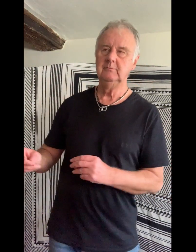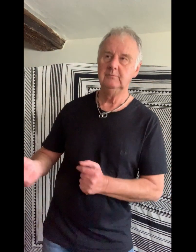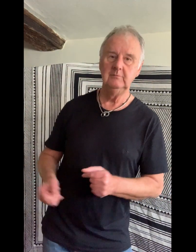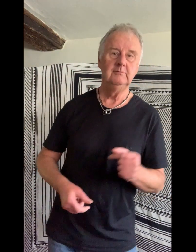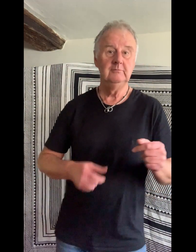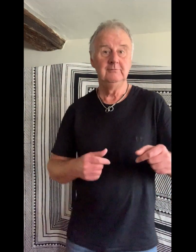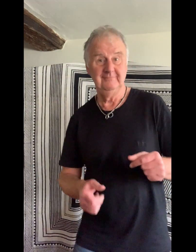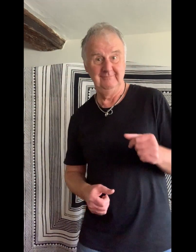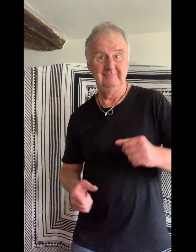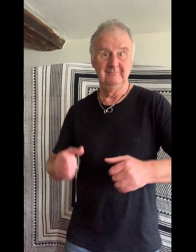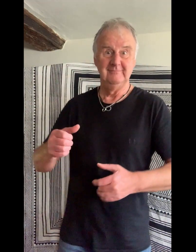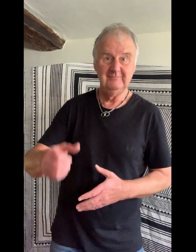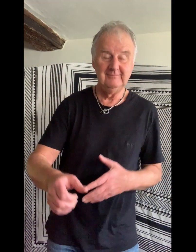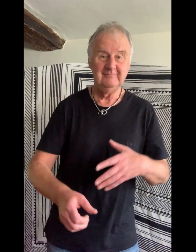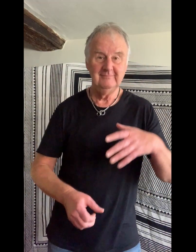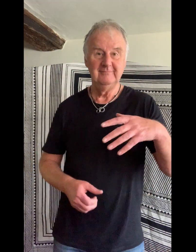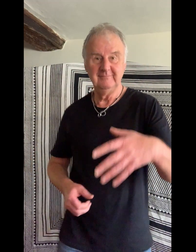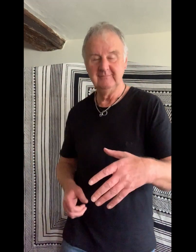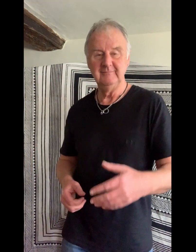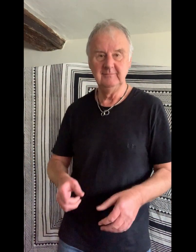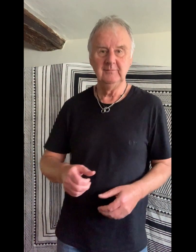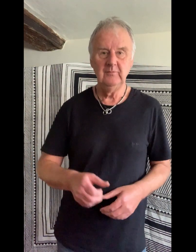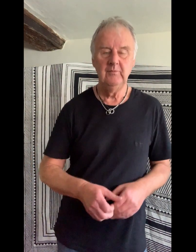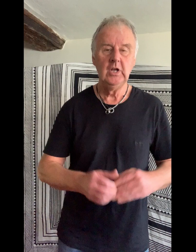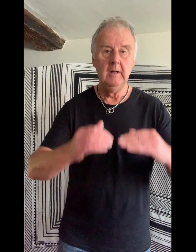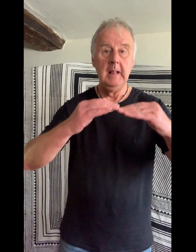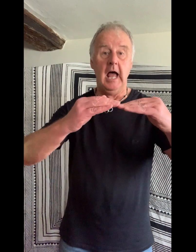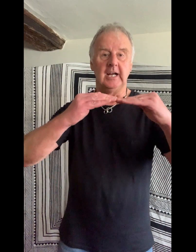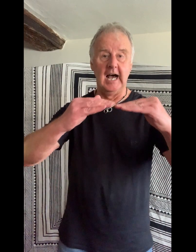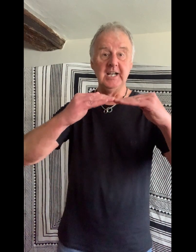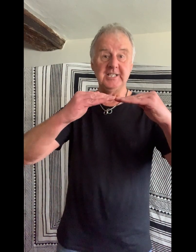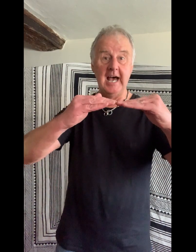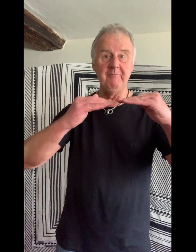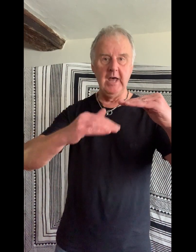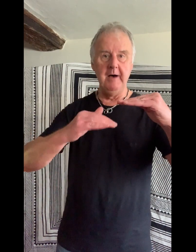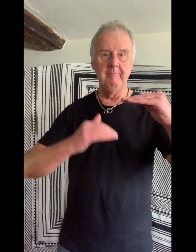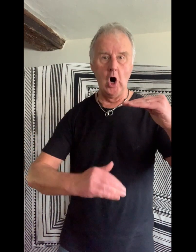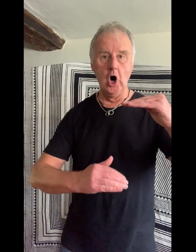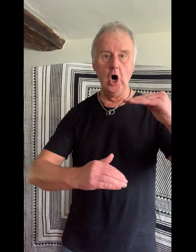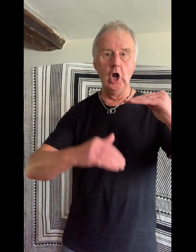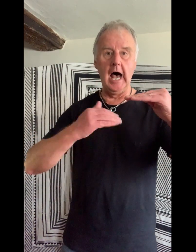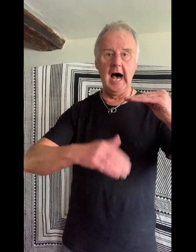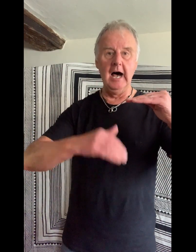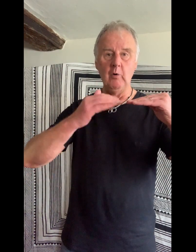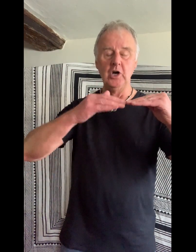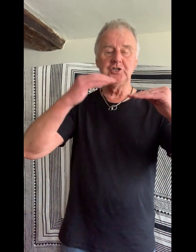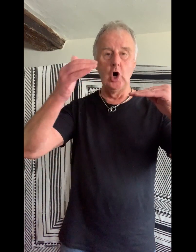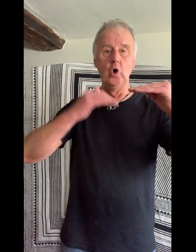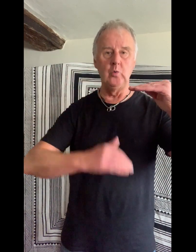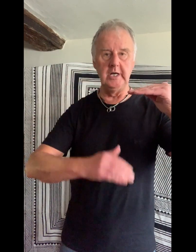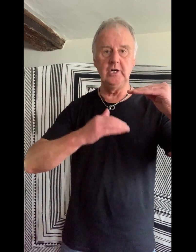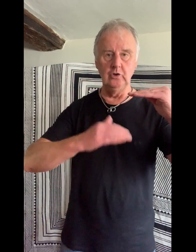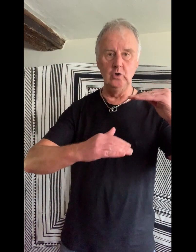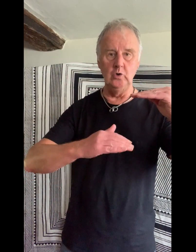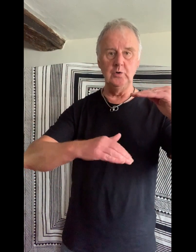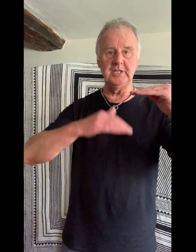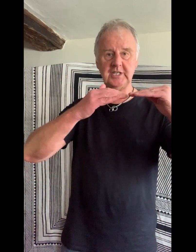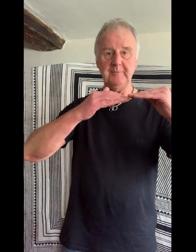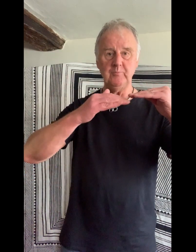hove inside. When I cracked four pounds, we'd made to bite. God damn them all, I was told. We'd cruise the seas